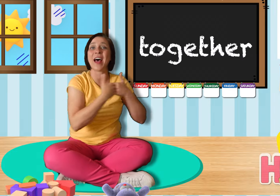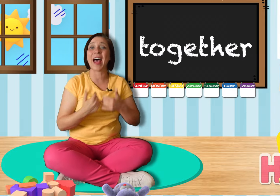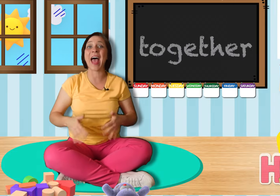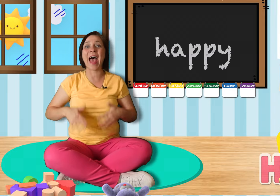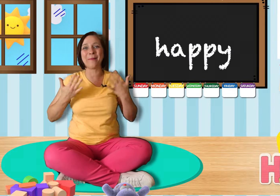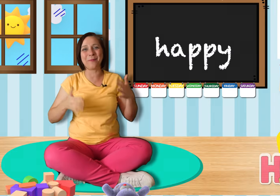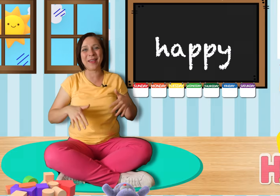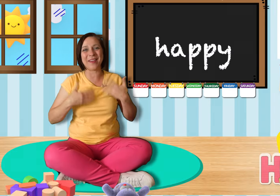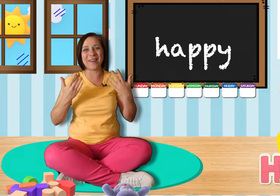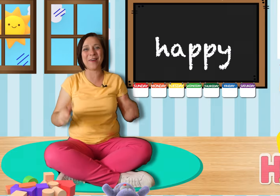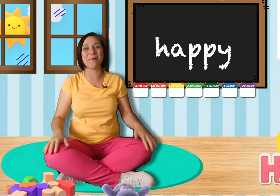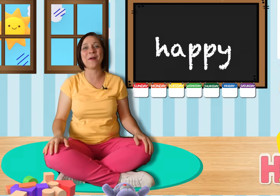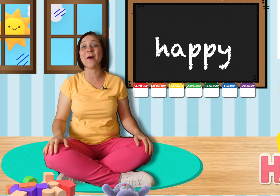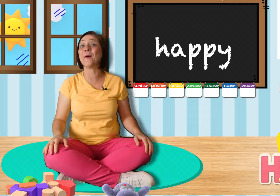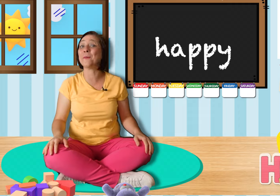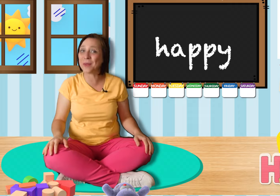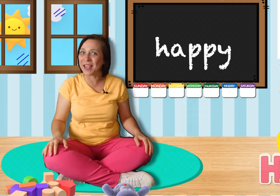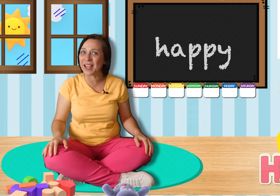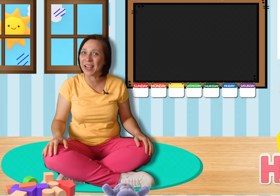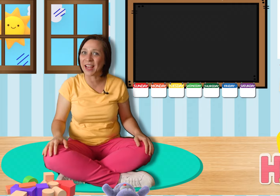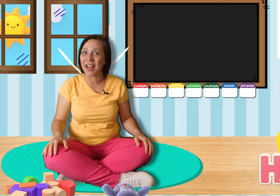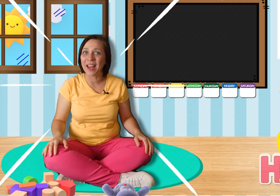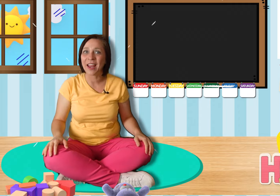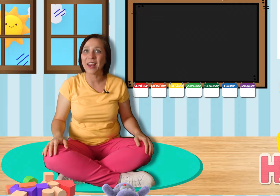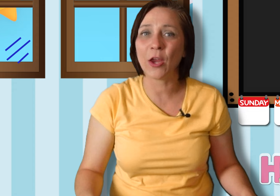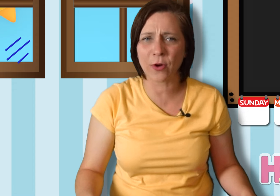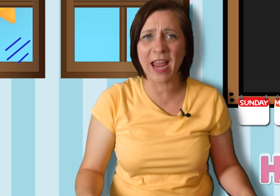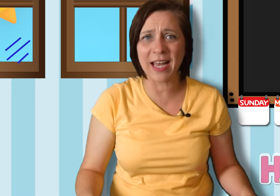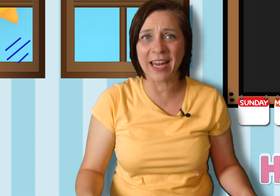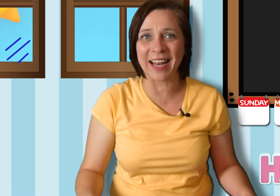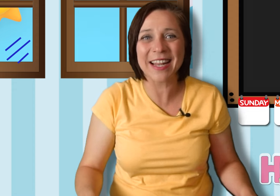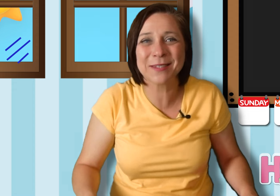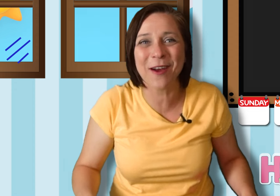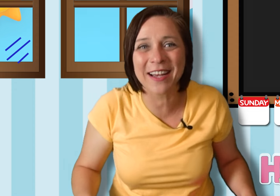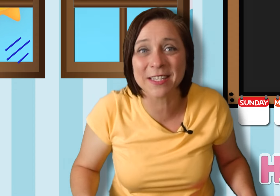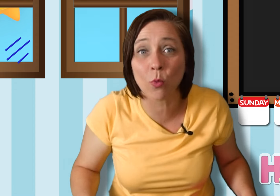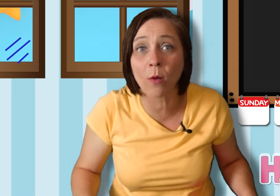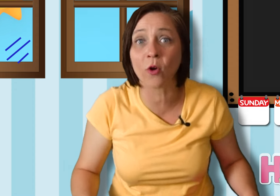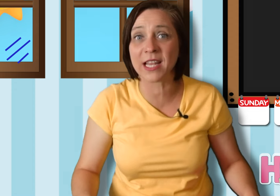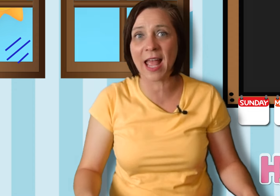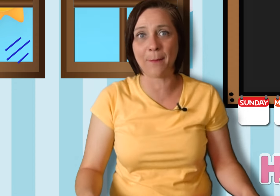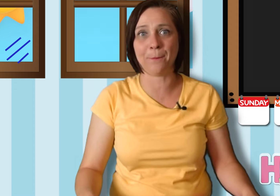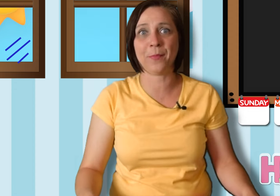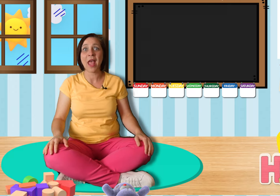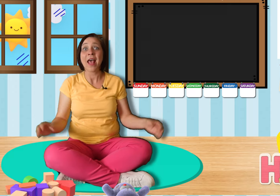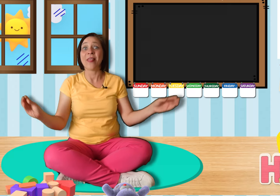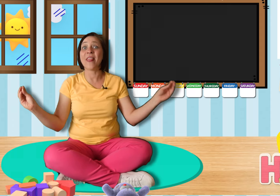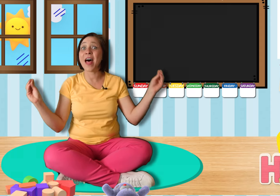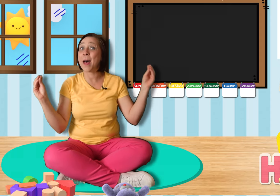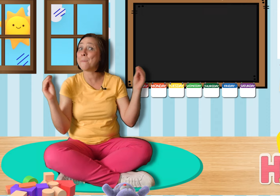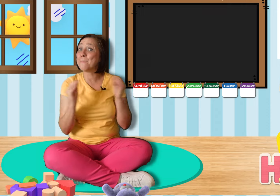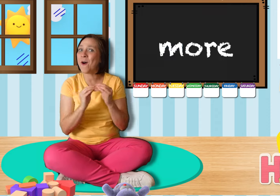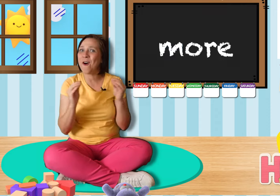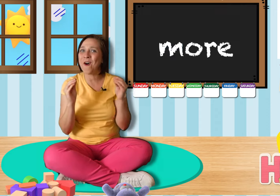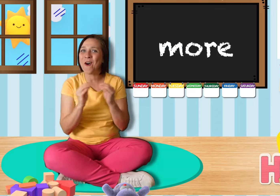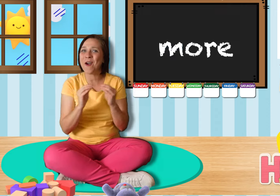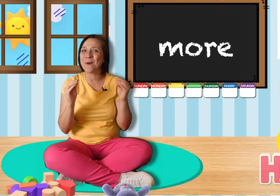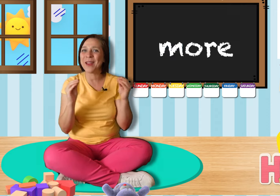happier we'll be. You're getting it. Let's practice one more time. The more we